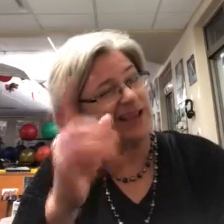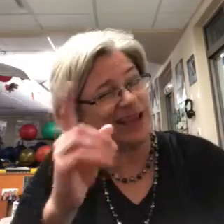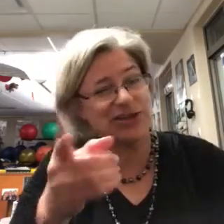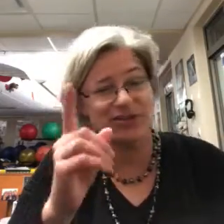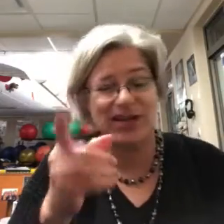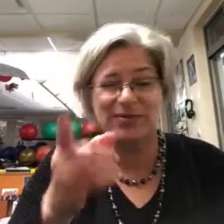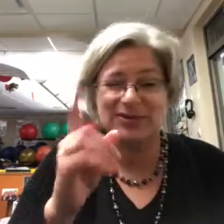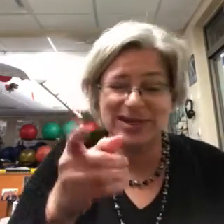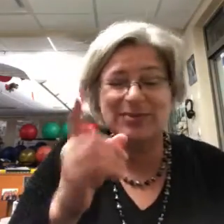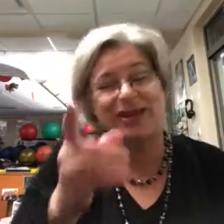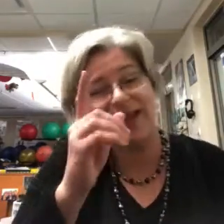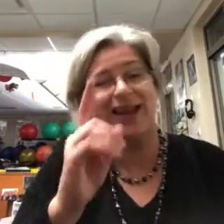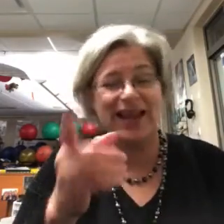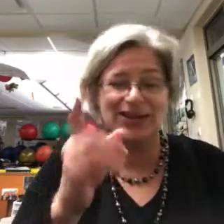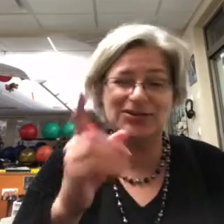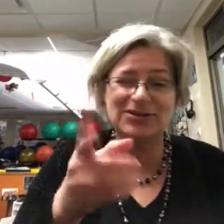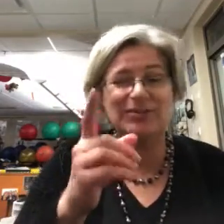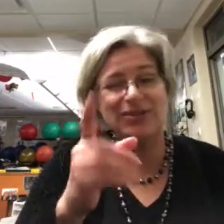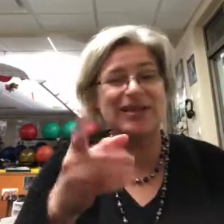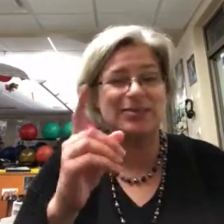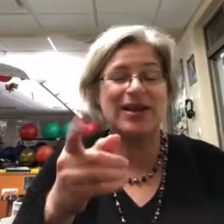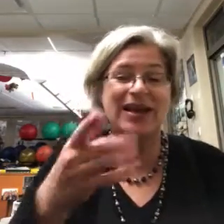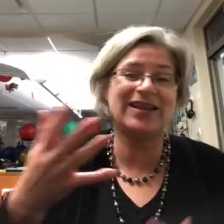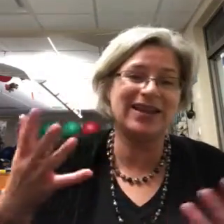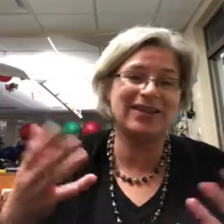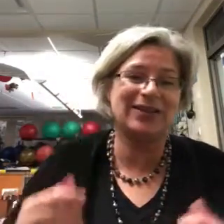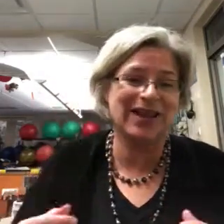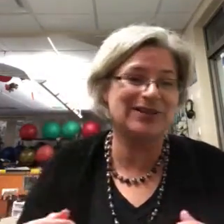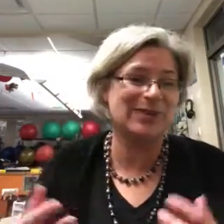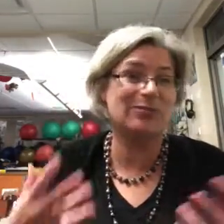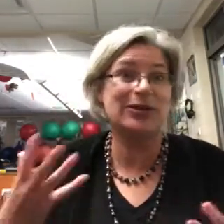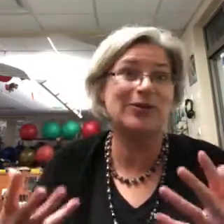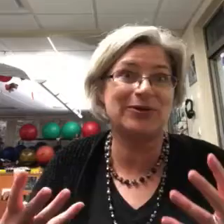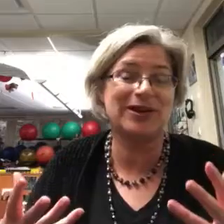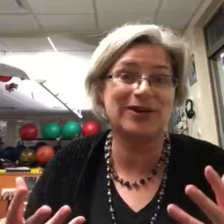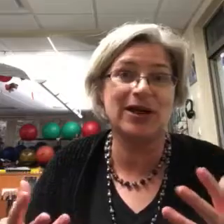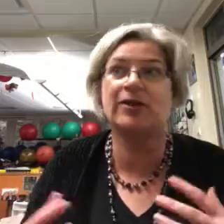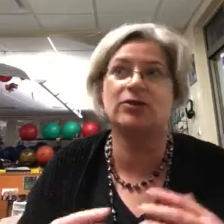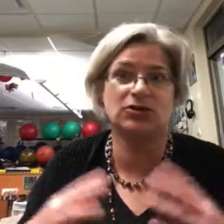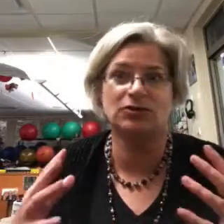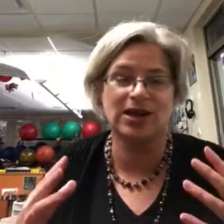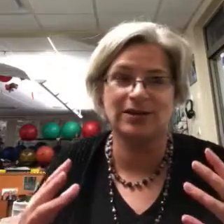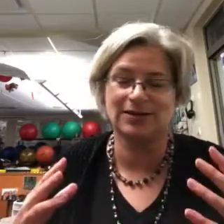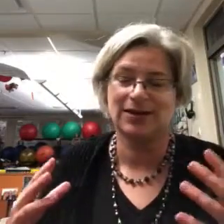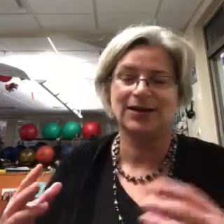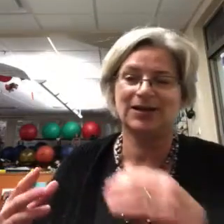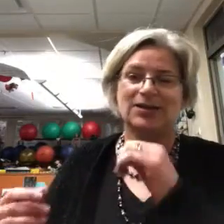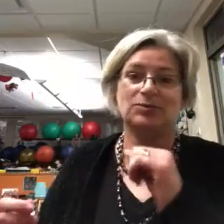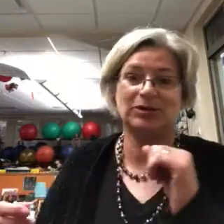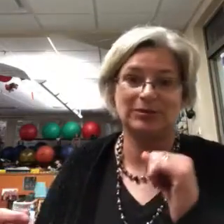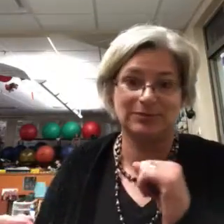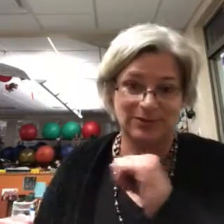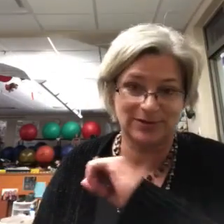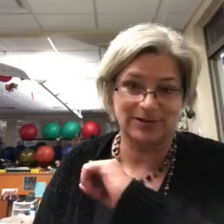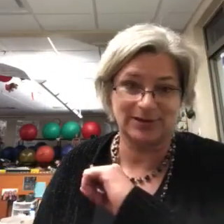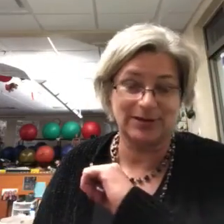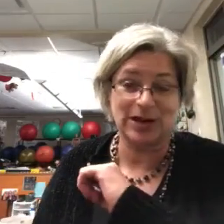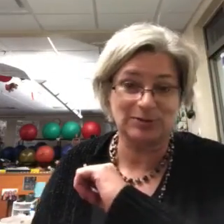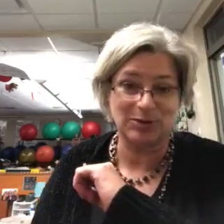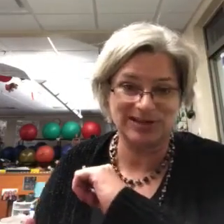Ain't you shamed you sleepyhead? Ain't you shamed you sleepyhead? And then they'll end by putting the whole thing in their head and they're so silent. It's really a nice moment.